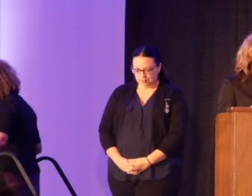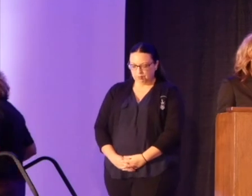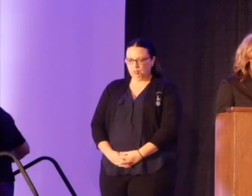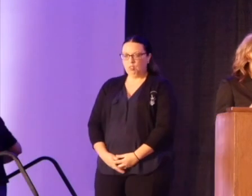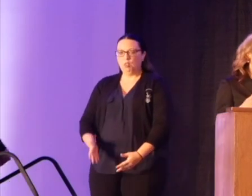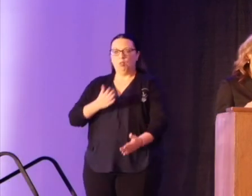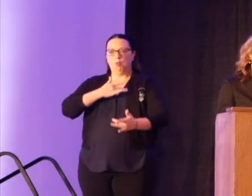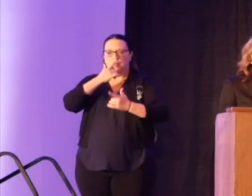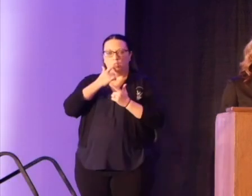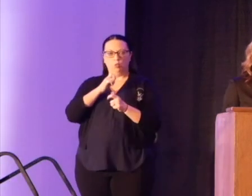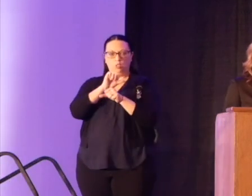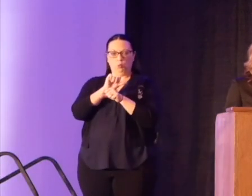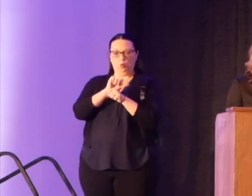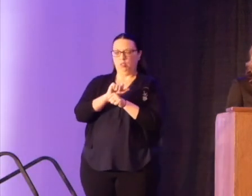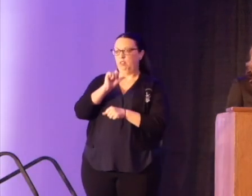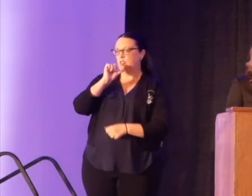non-profit sector.